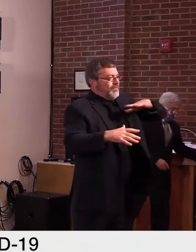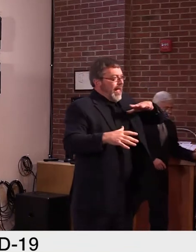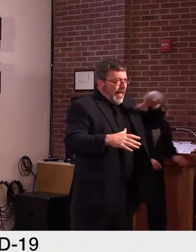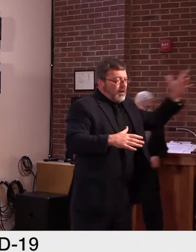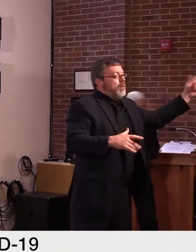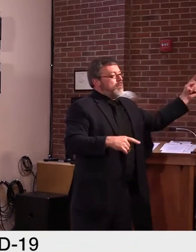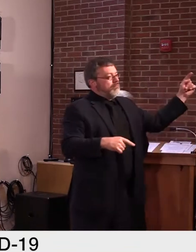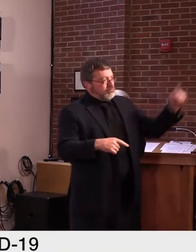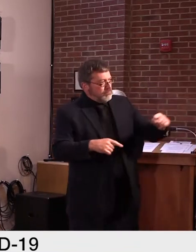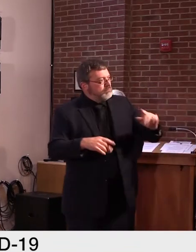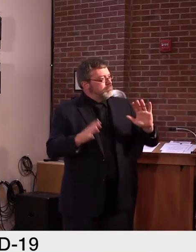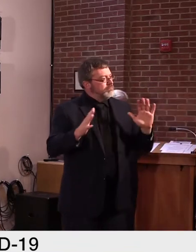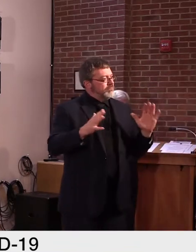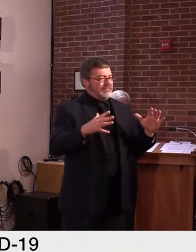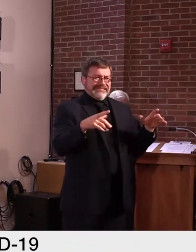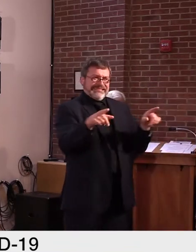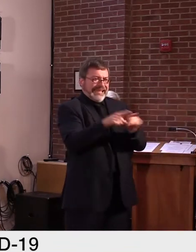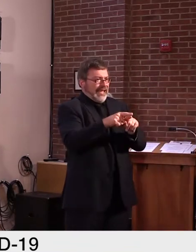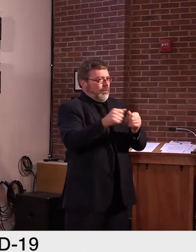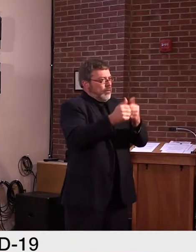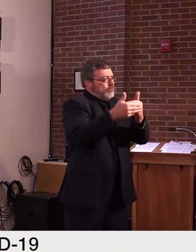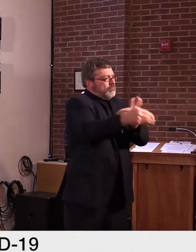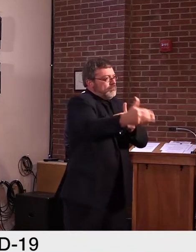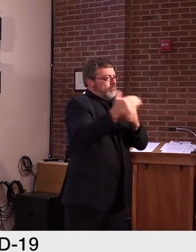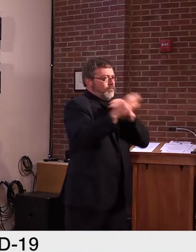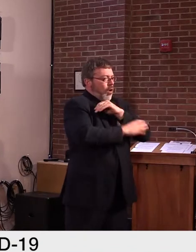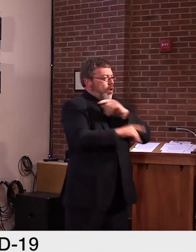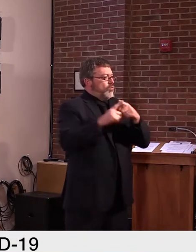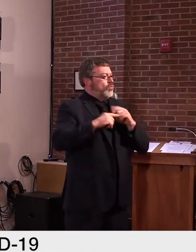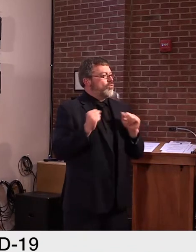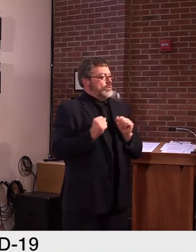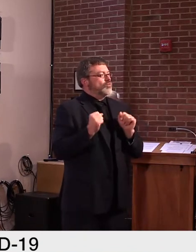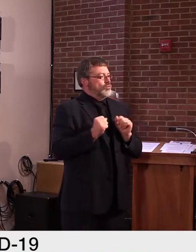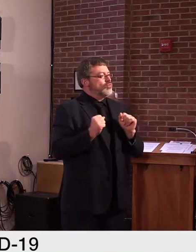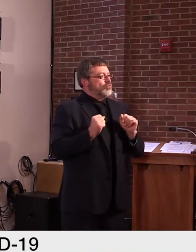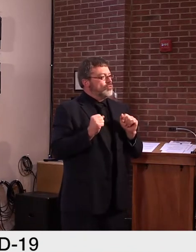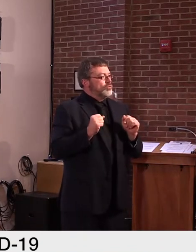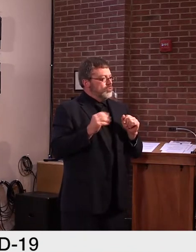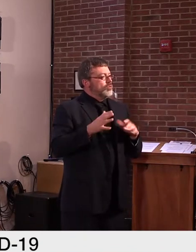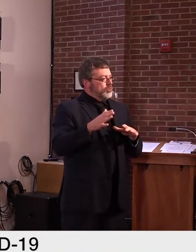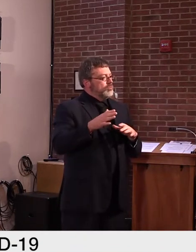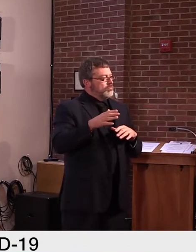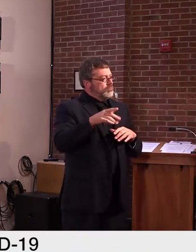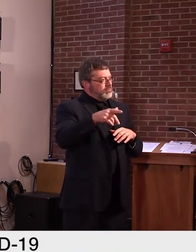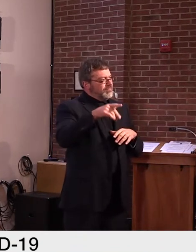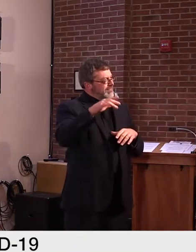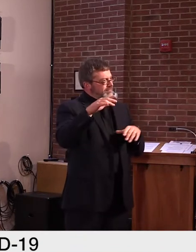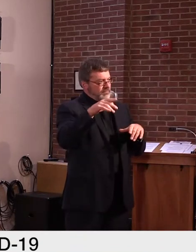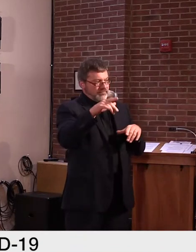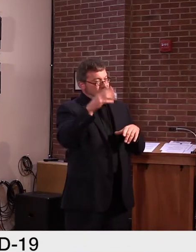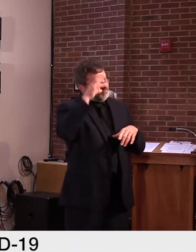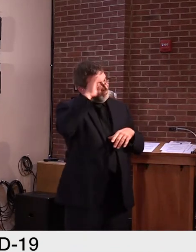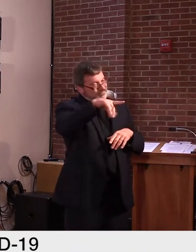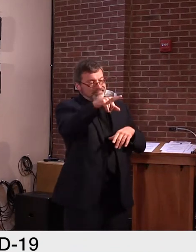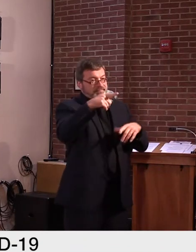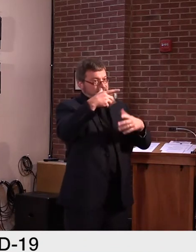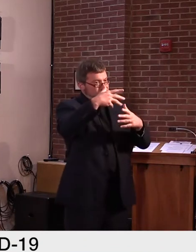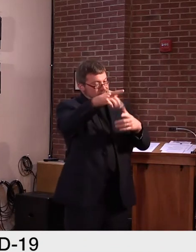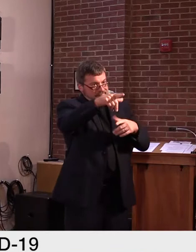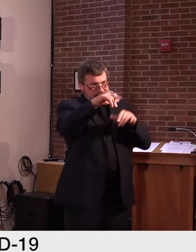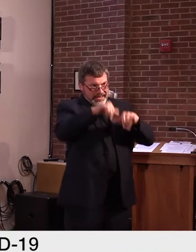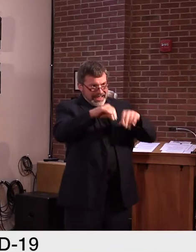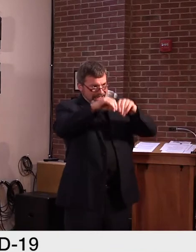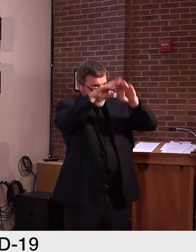the winter. We'll be living and breathing closer together for longer periods of time, sharing